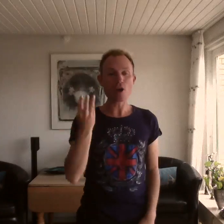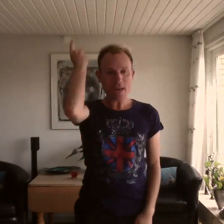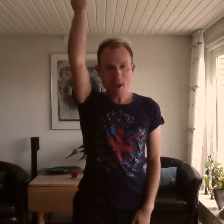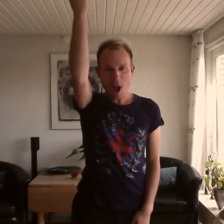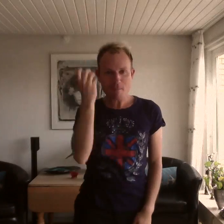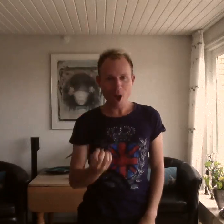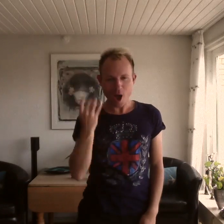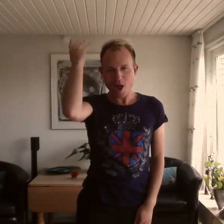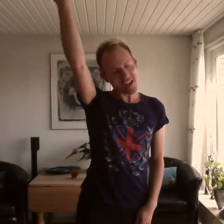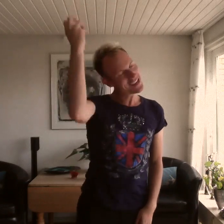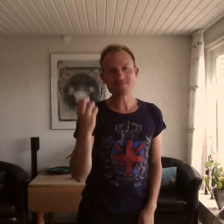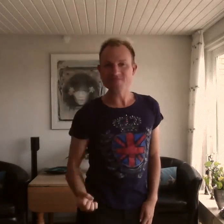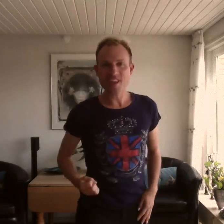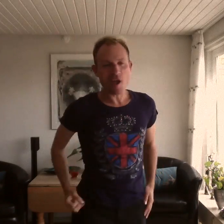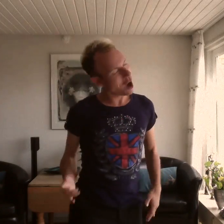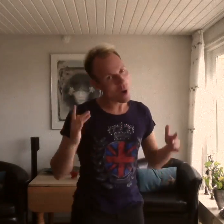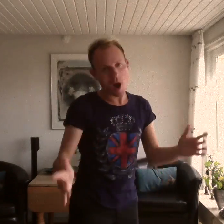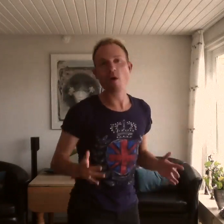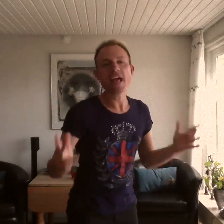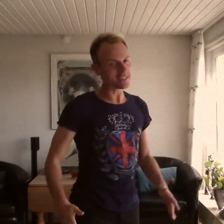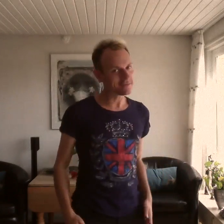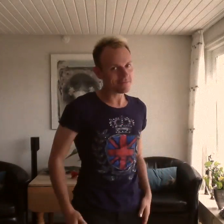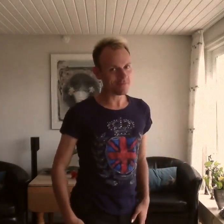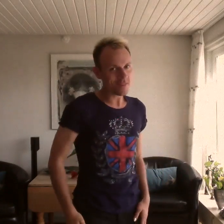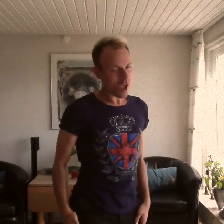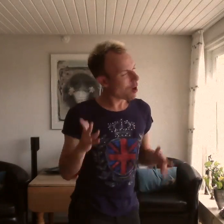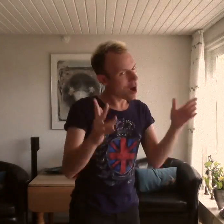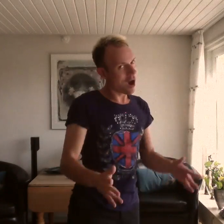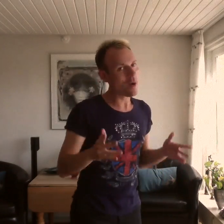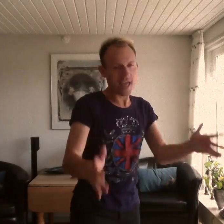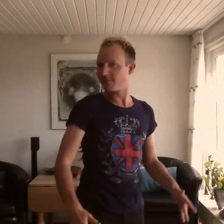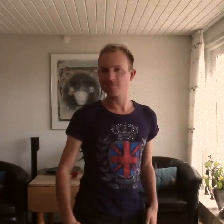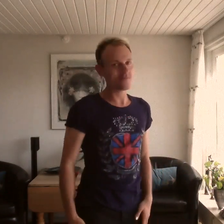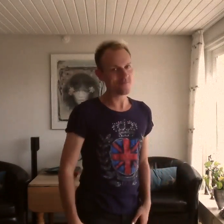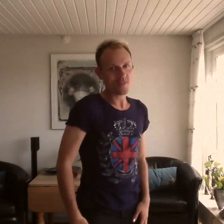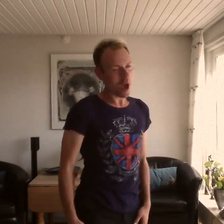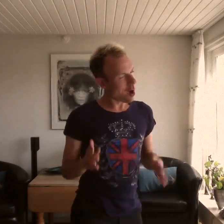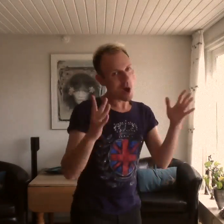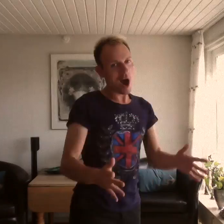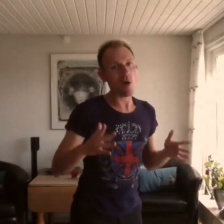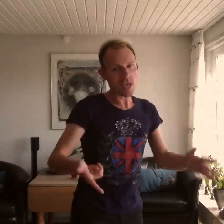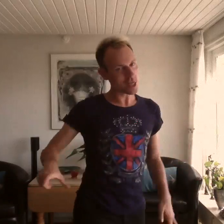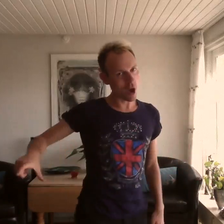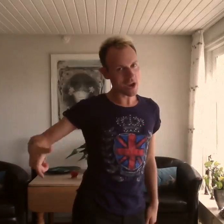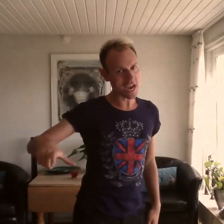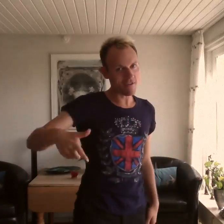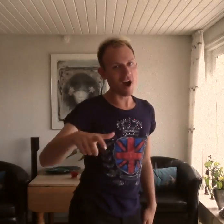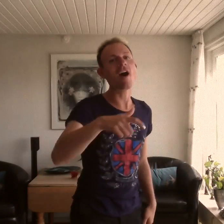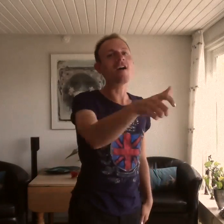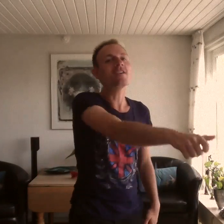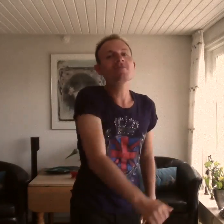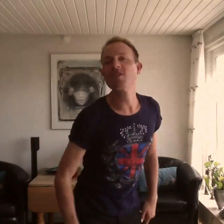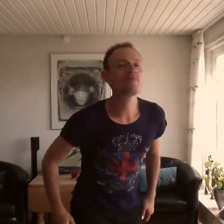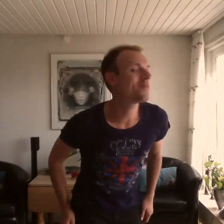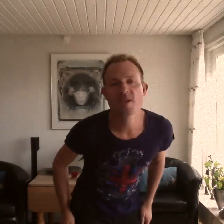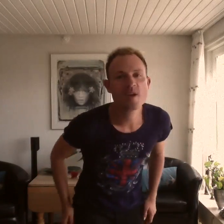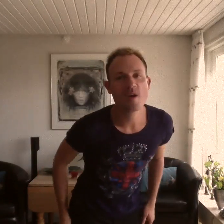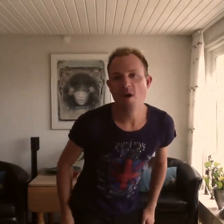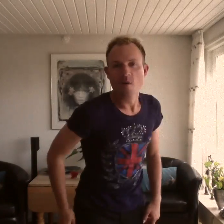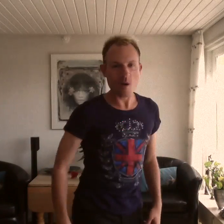on running. We're rolling. We're rolling on the river. Tell me one more time. We're